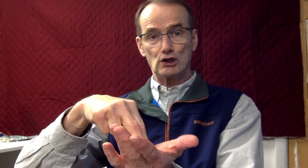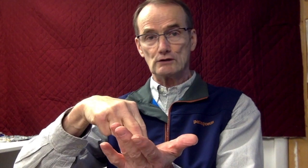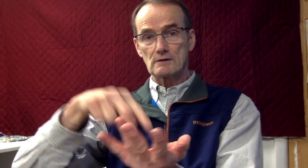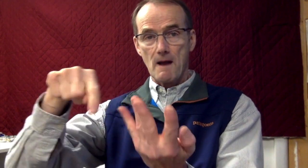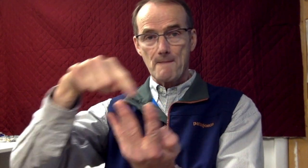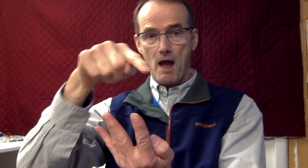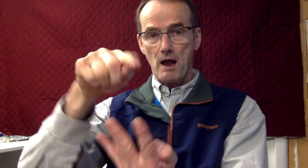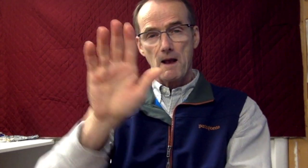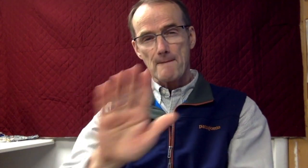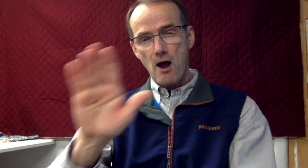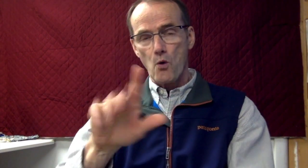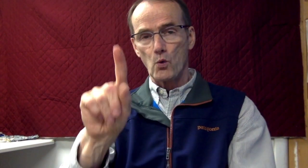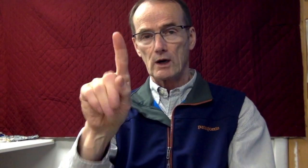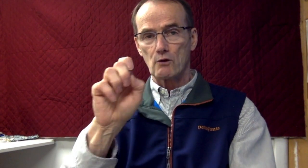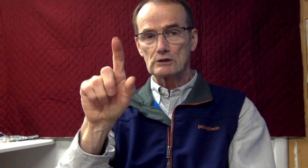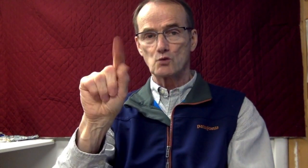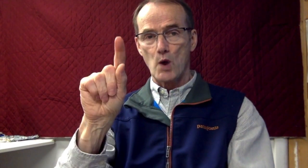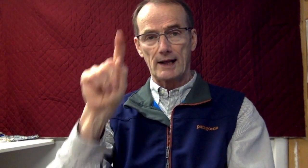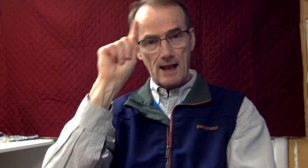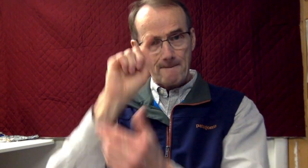Peter stood up in the midst of the brothers.